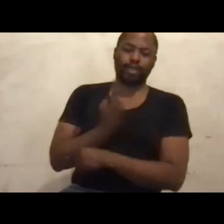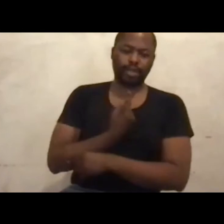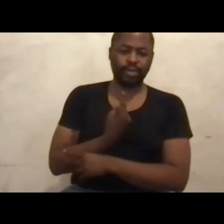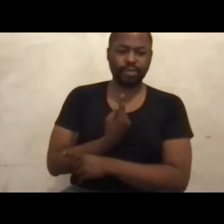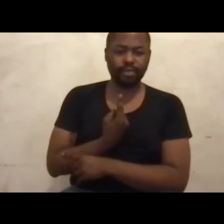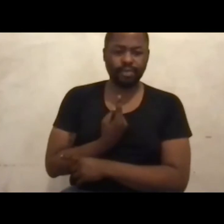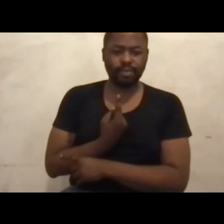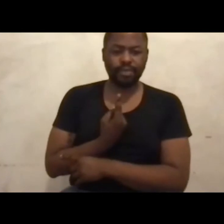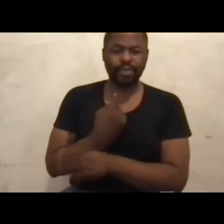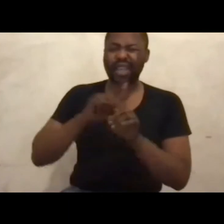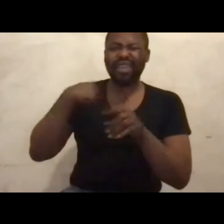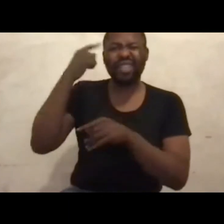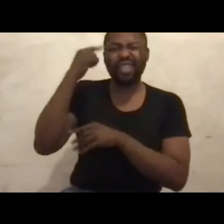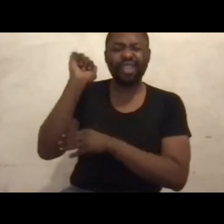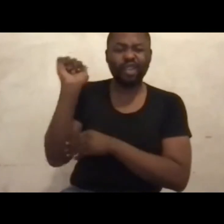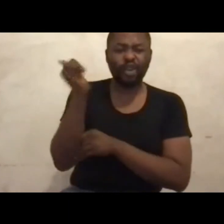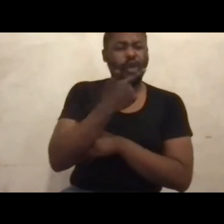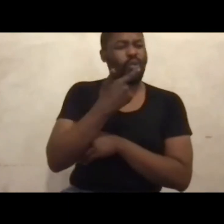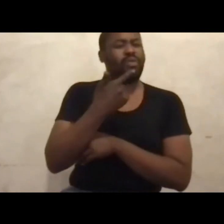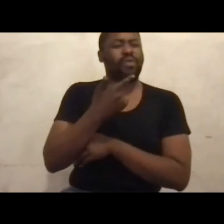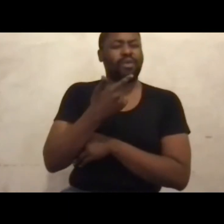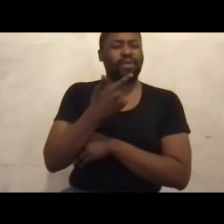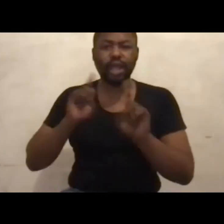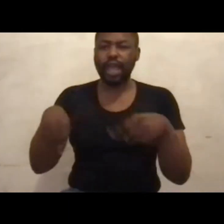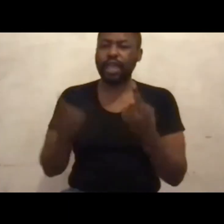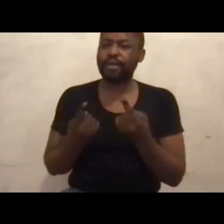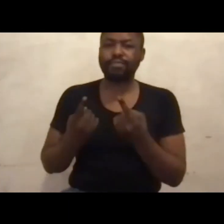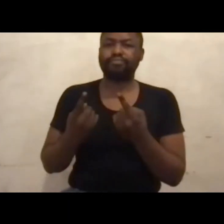everybody is very kind to themselves.